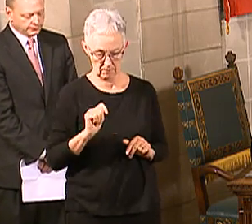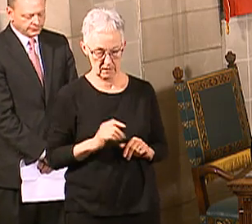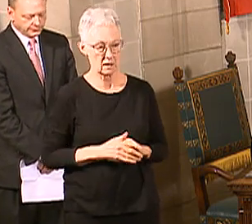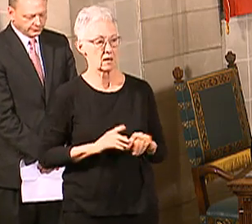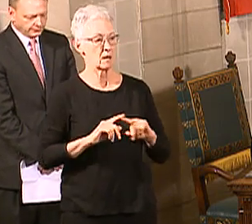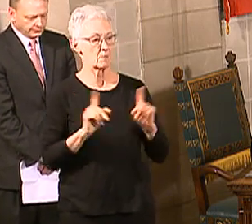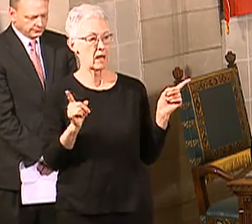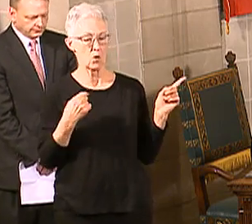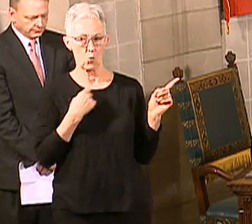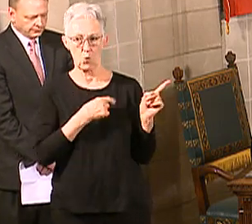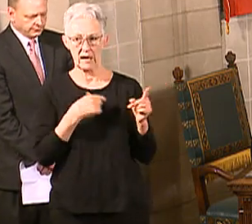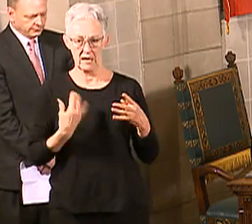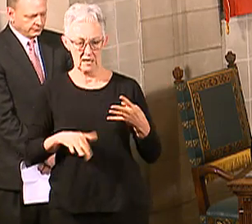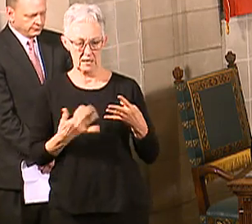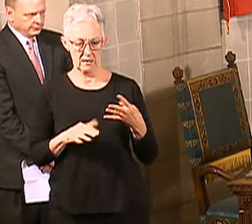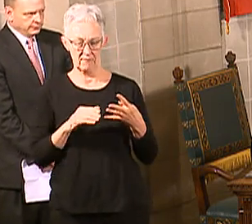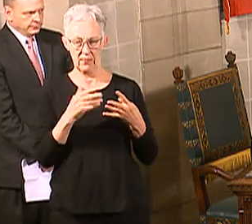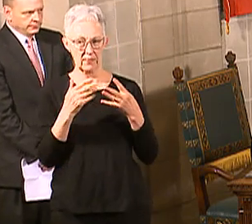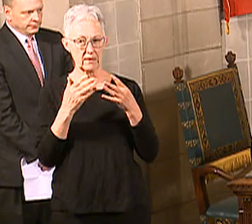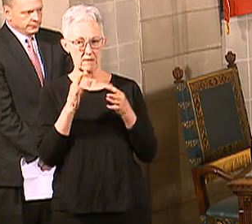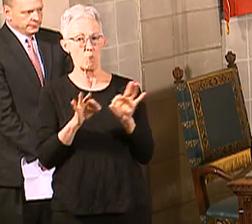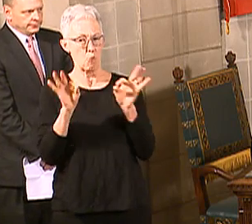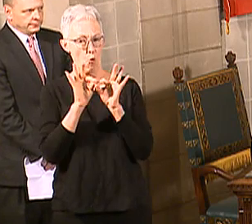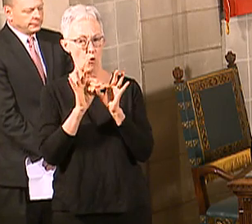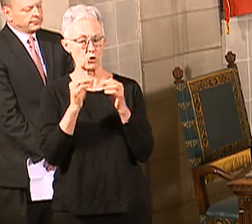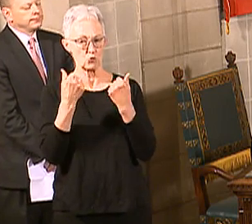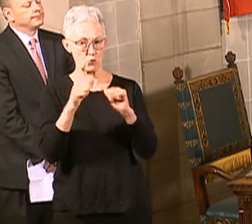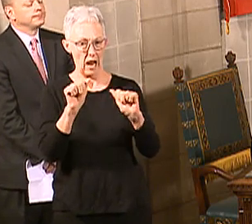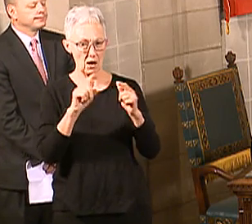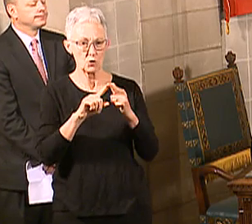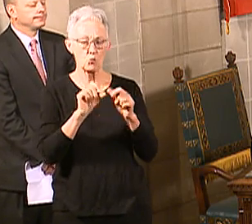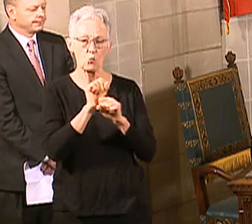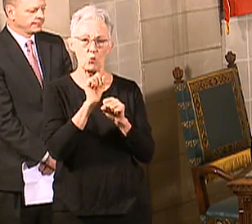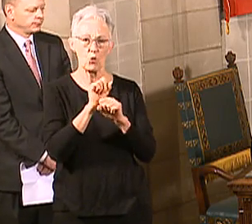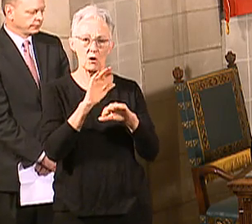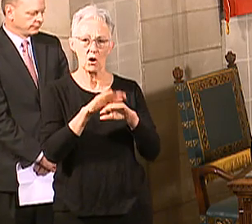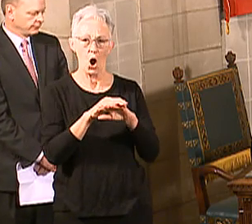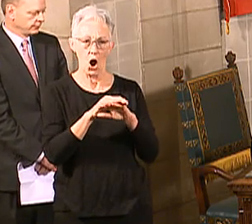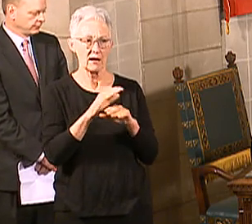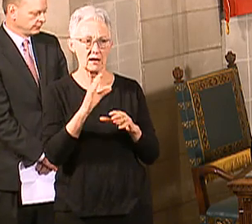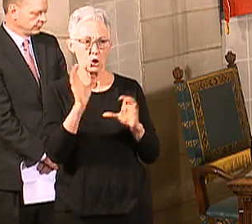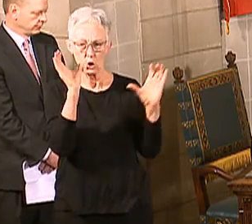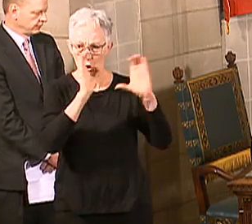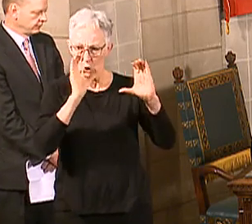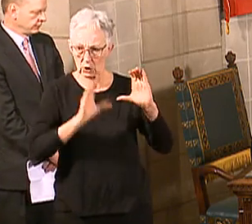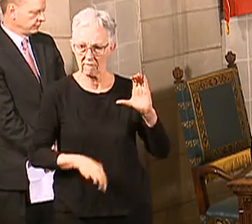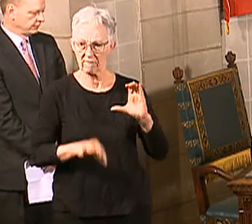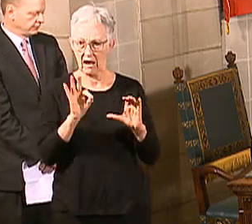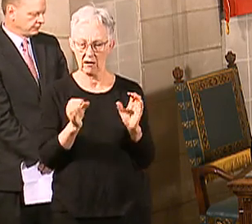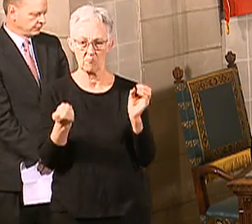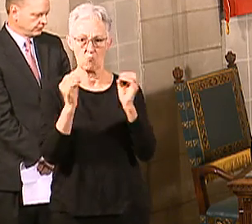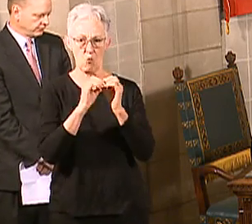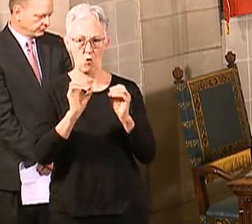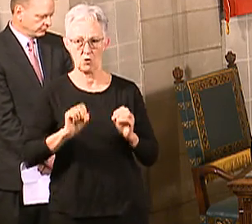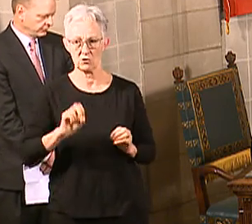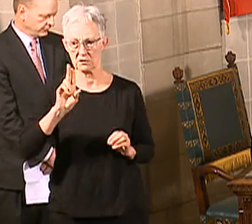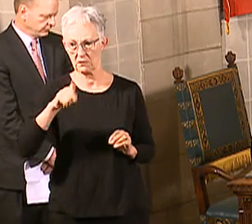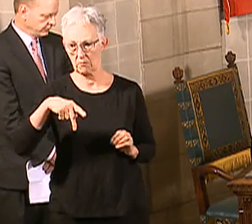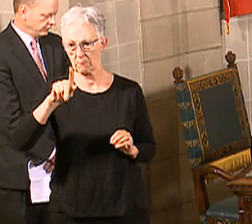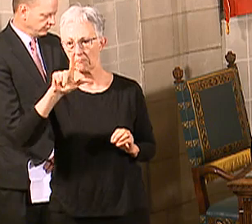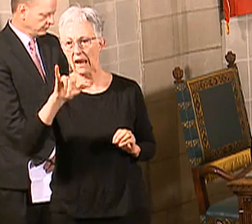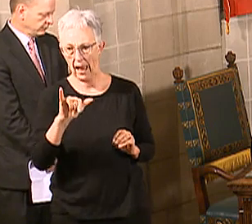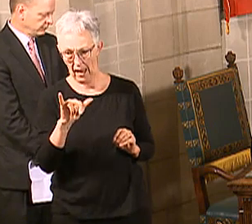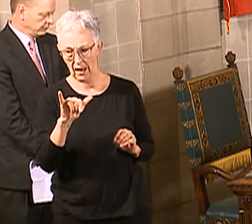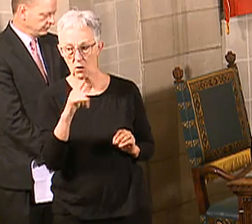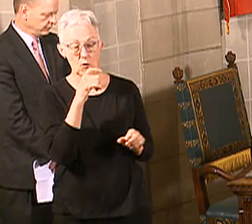One would be around supplies. As the governor's talking today about guidance that team members in a long-term care facility need to be wearing a